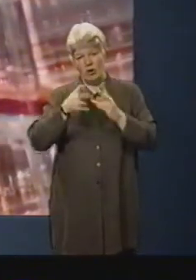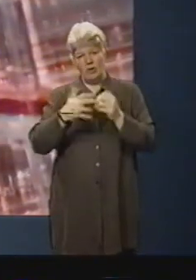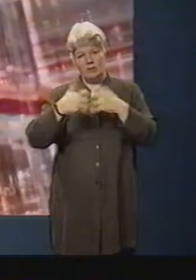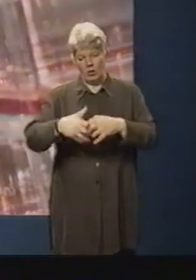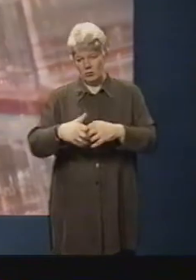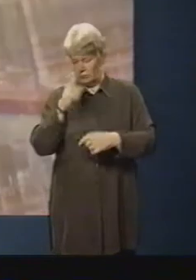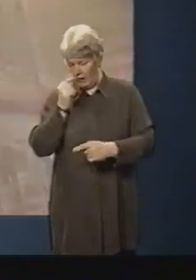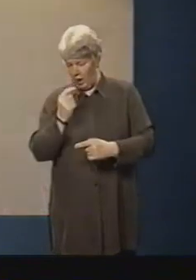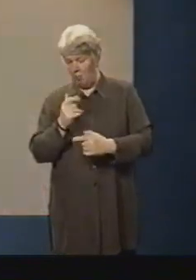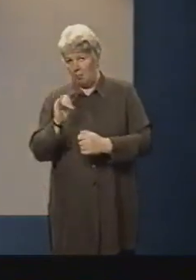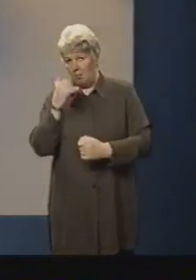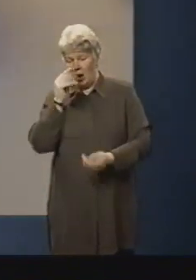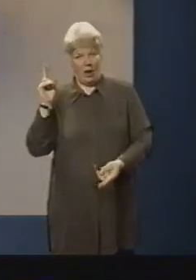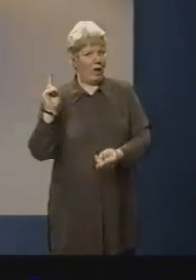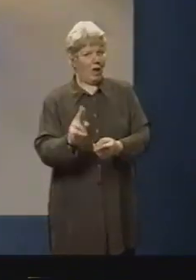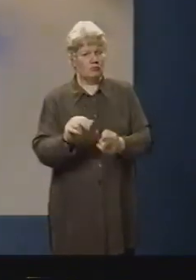significantly.